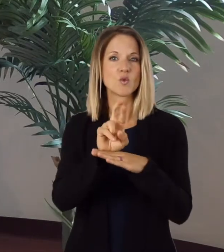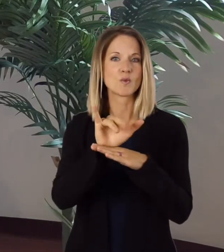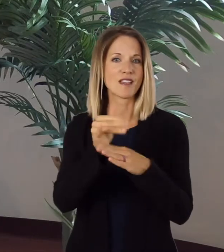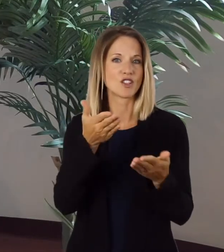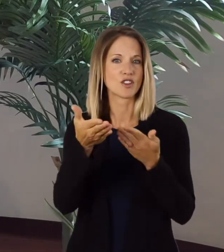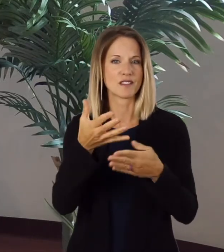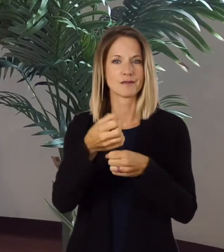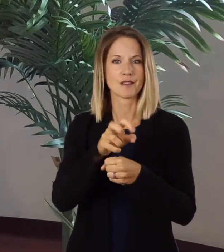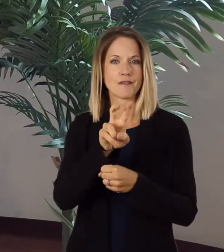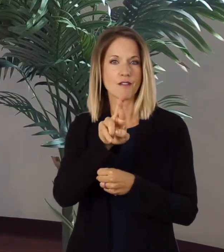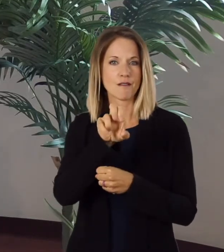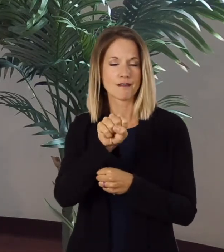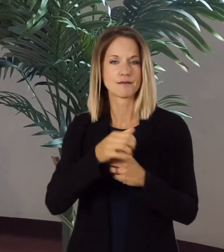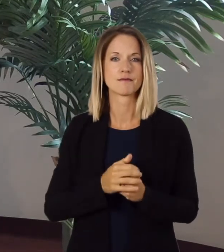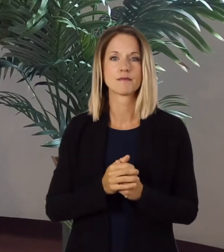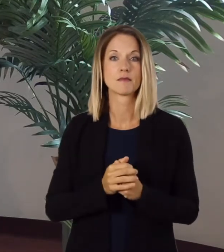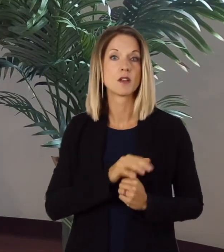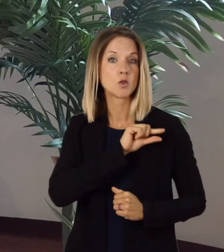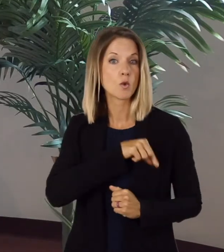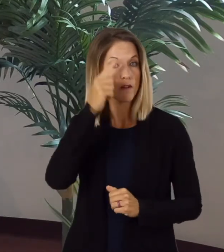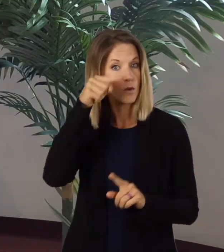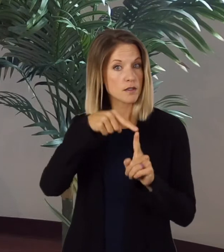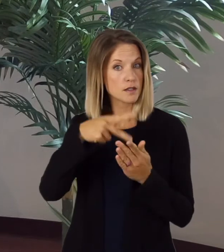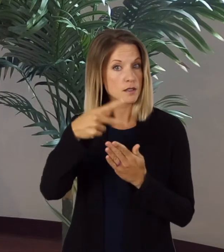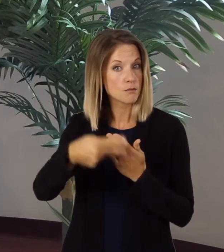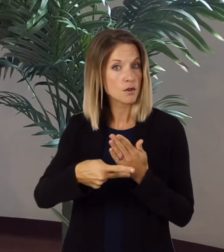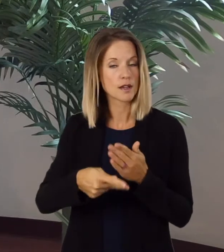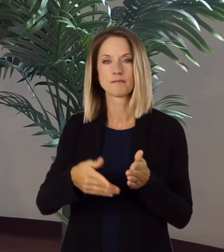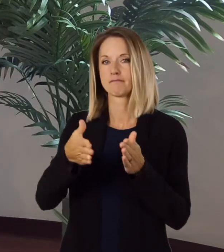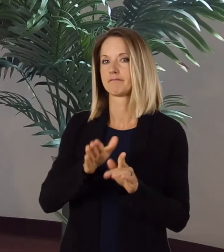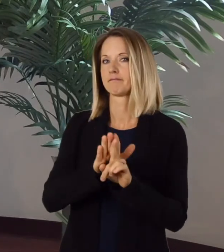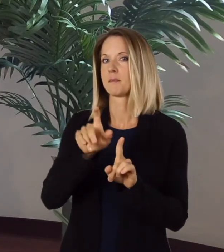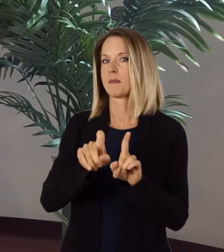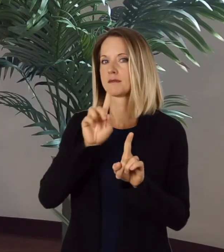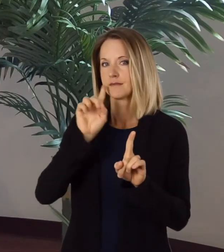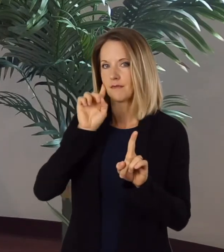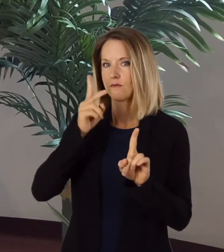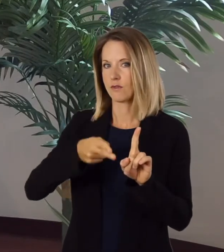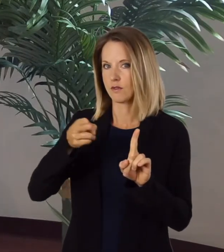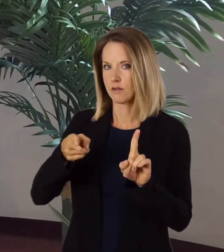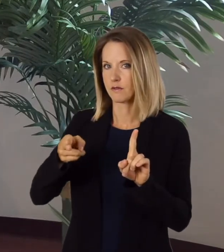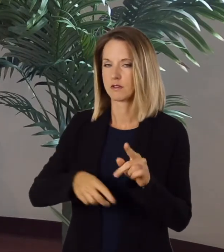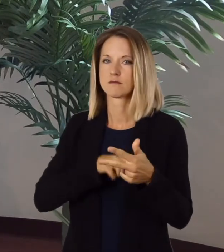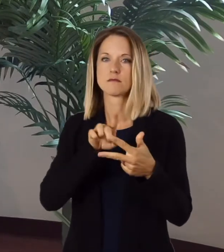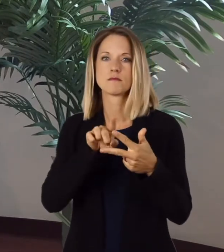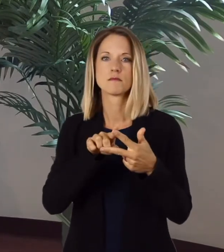To qualify for that program, you have to be deaf or hard of hearing, have a professional sign the